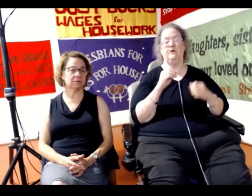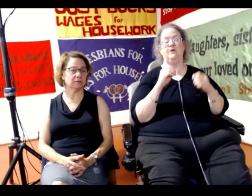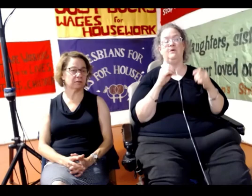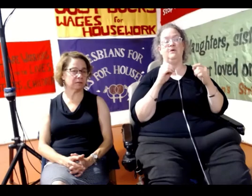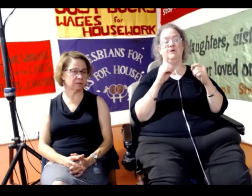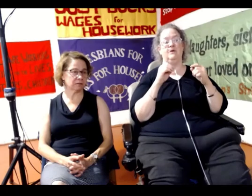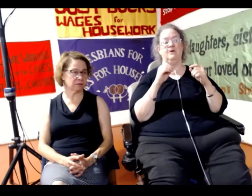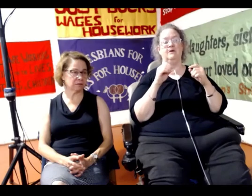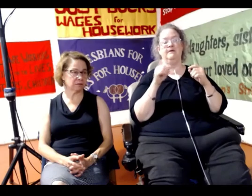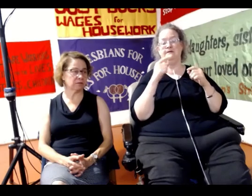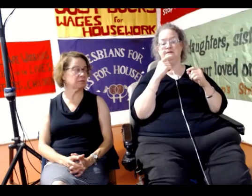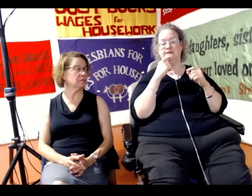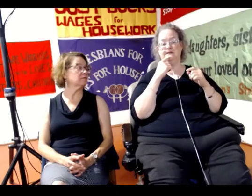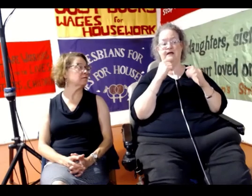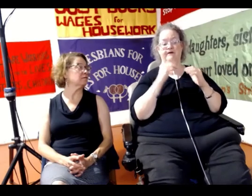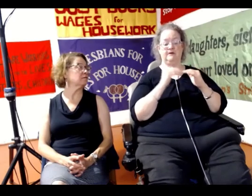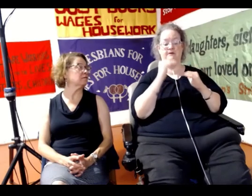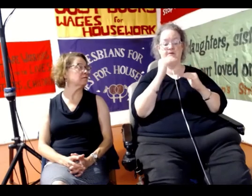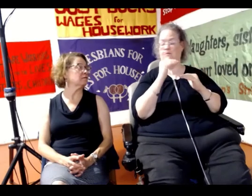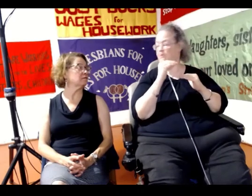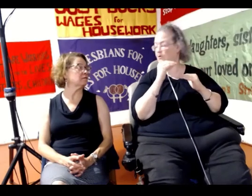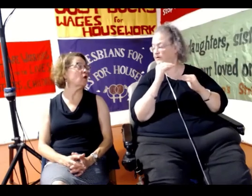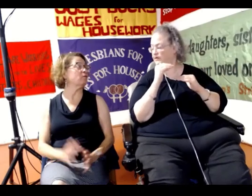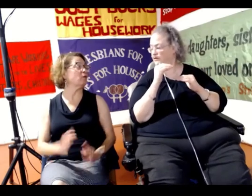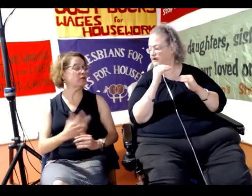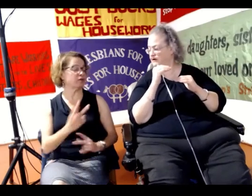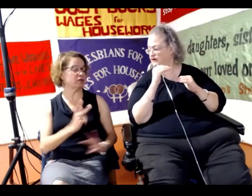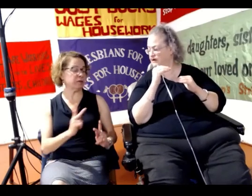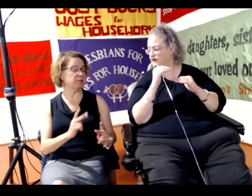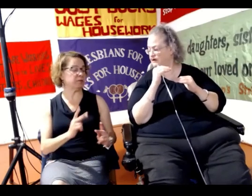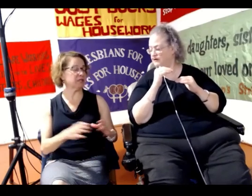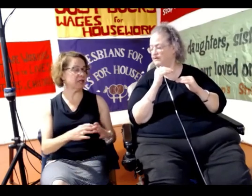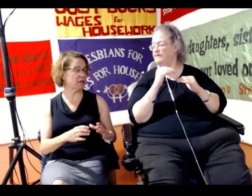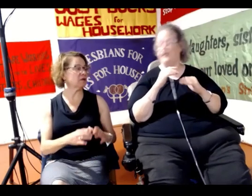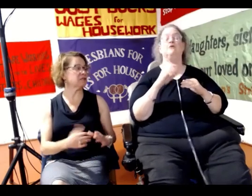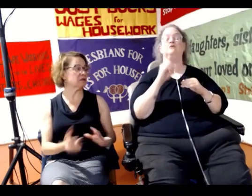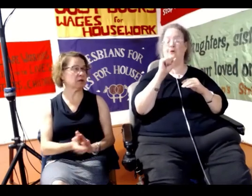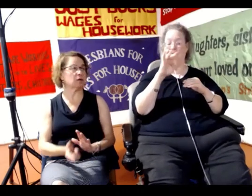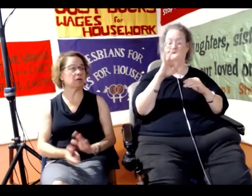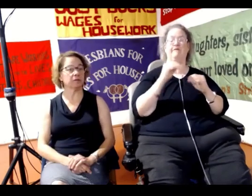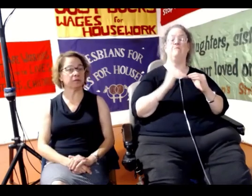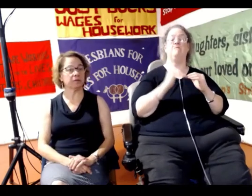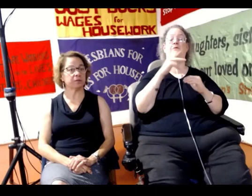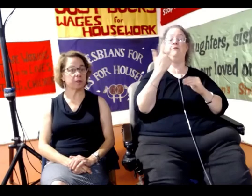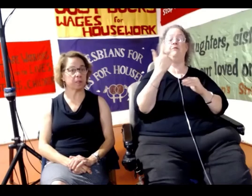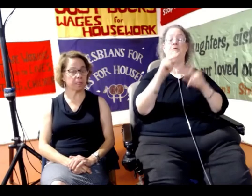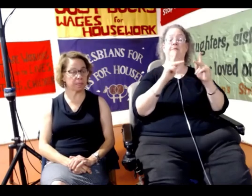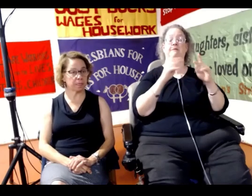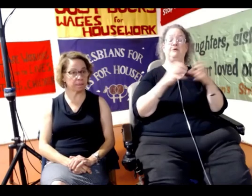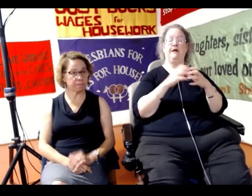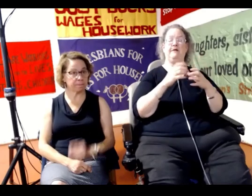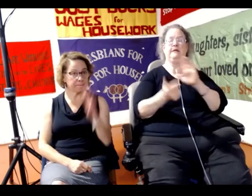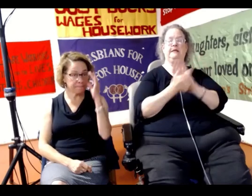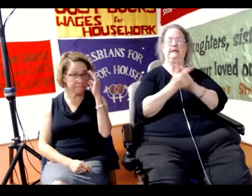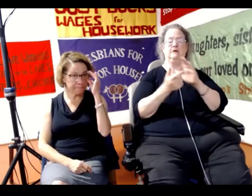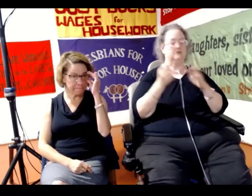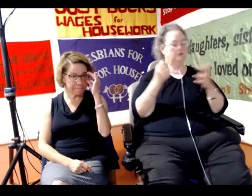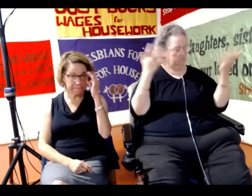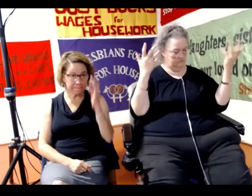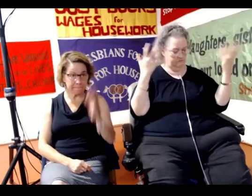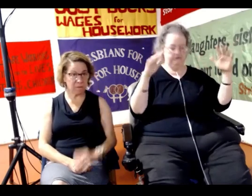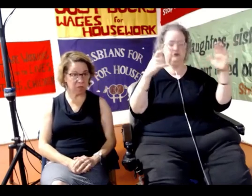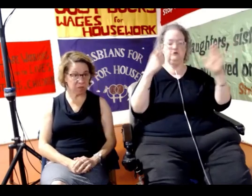is illegal. It's unlawful. It's an illegal assembly. Then they came up with this Peaceful Assembly Act 2012.